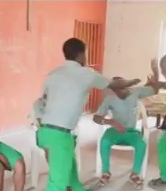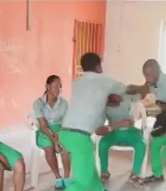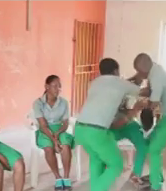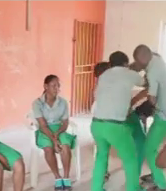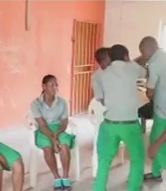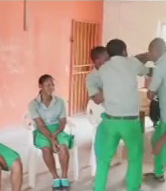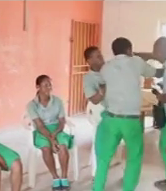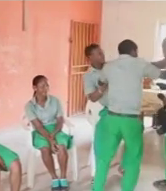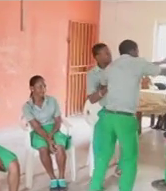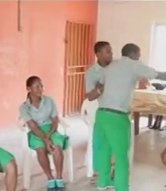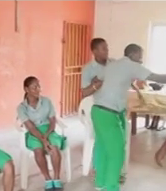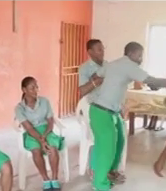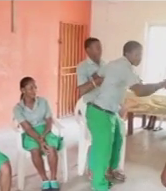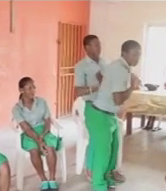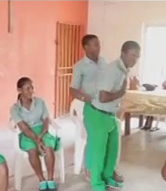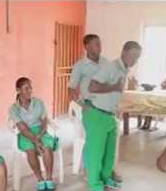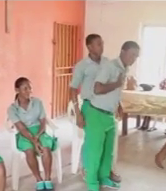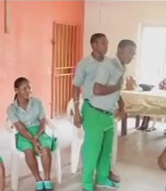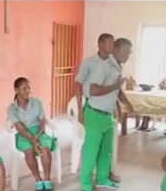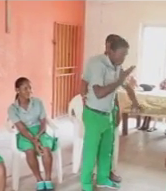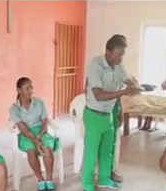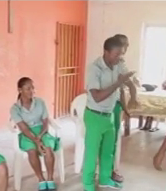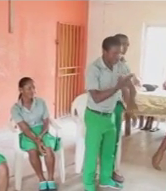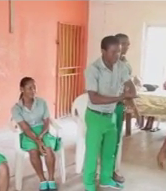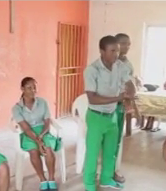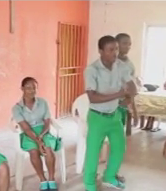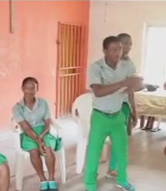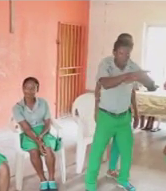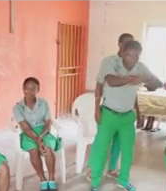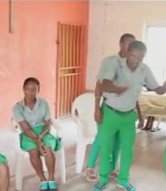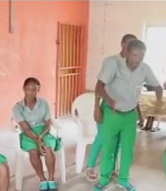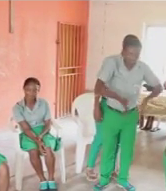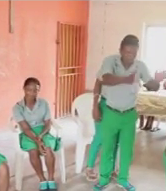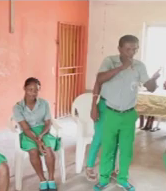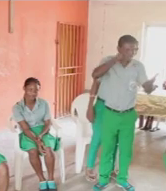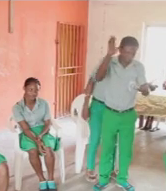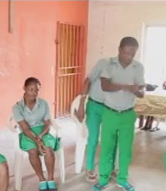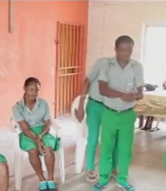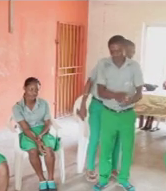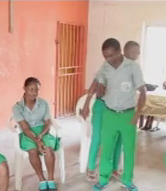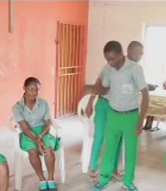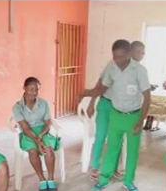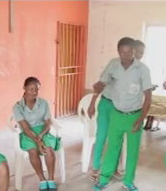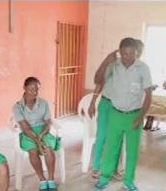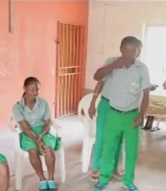in the special needs school. We decided to simplify it for them. Don't marry me.